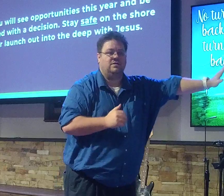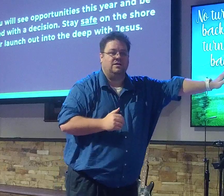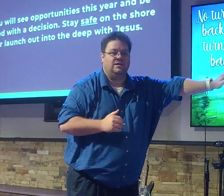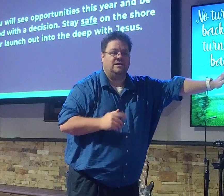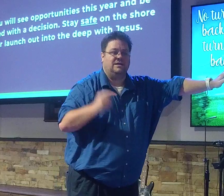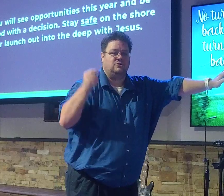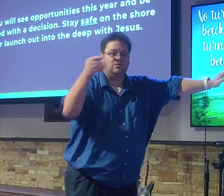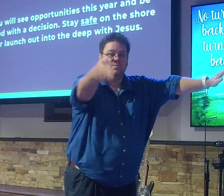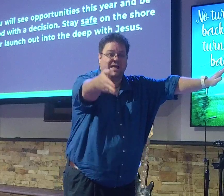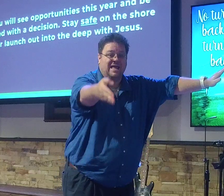Christ.